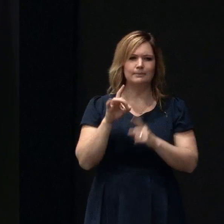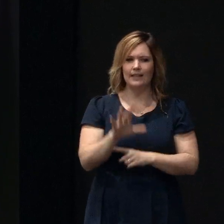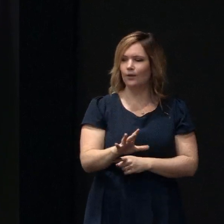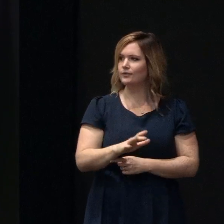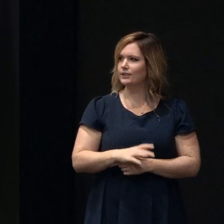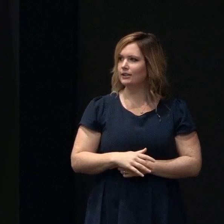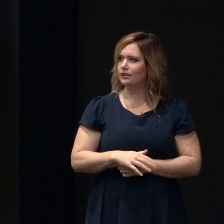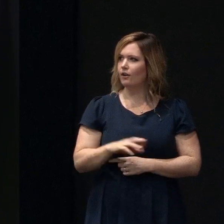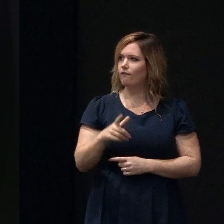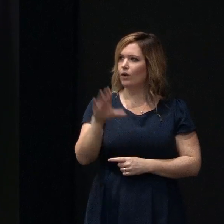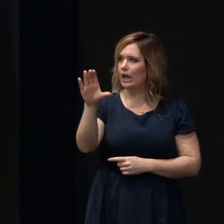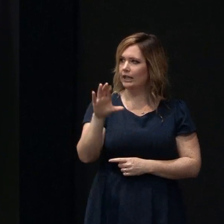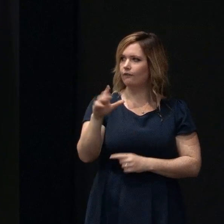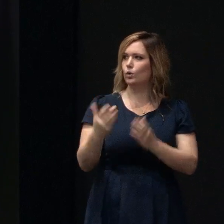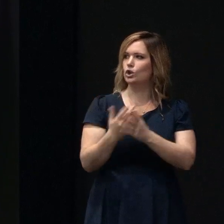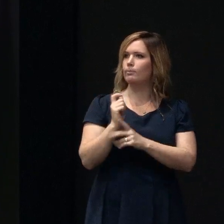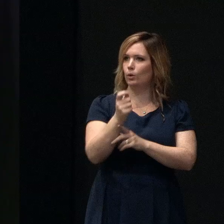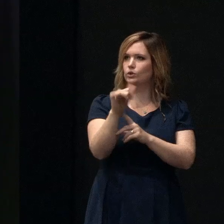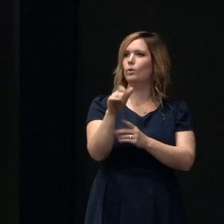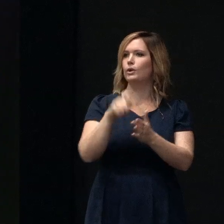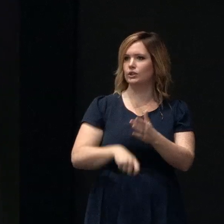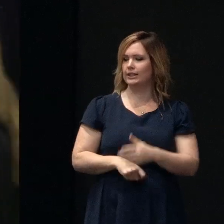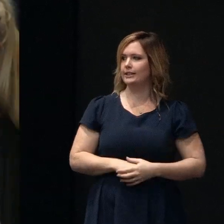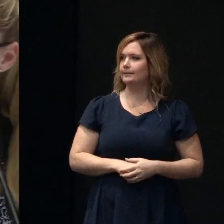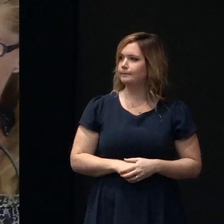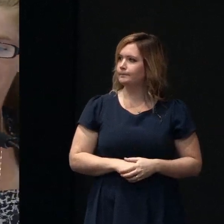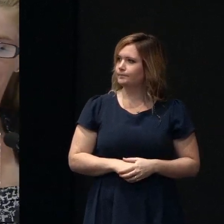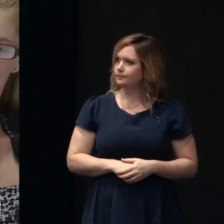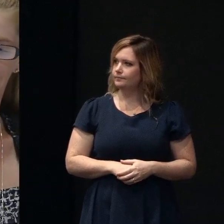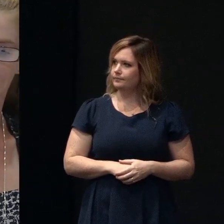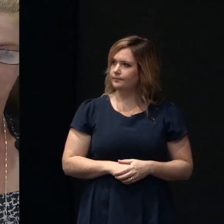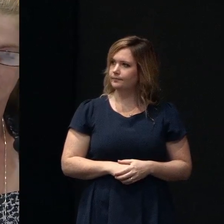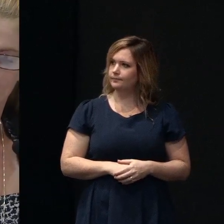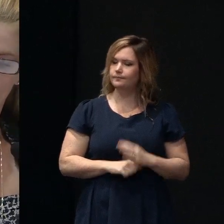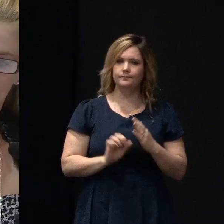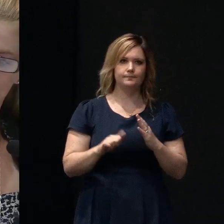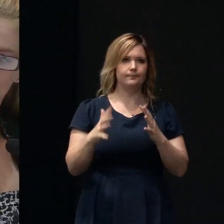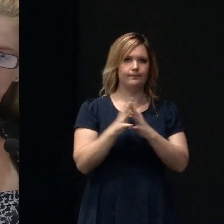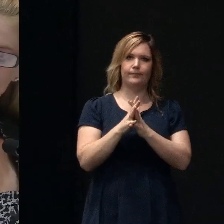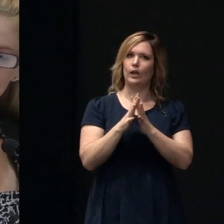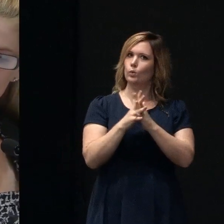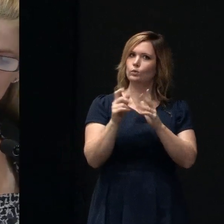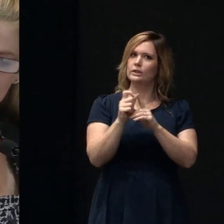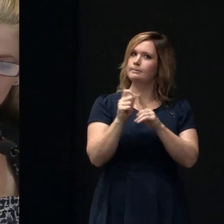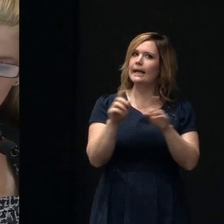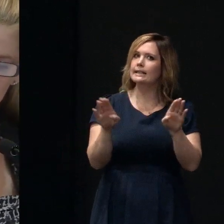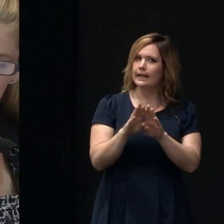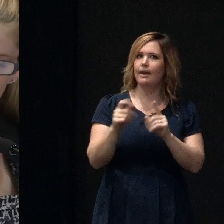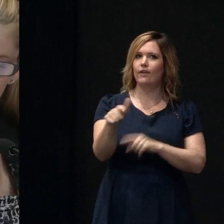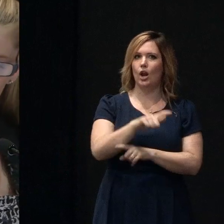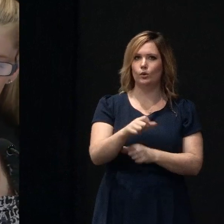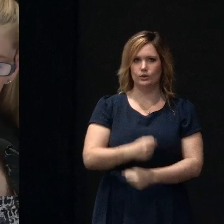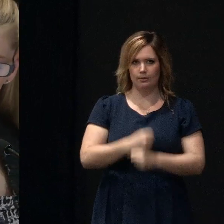for new builds and for purchases. Yeah, we're no different. We have a local support team,